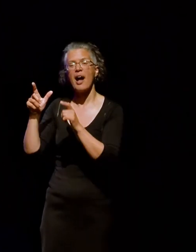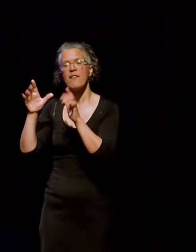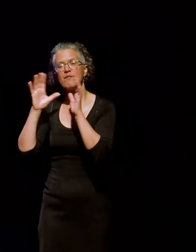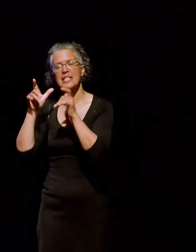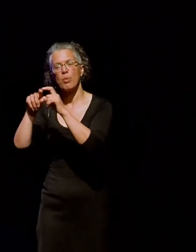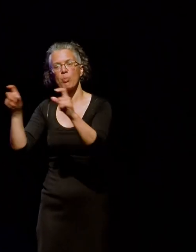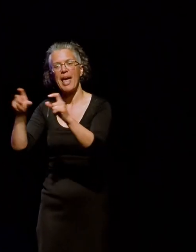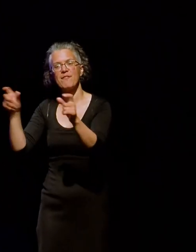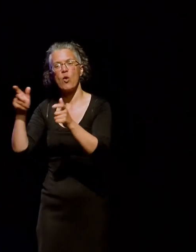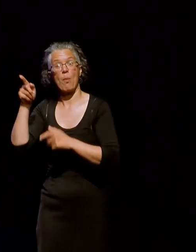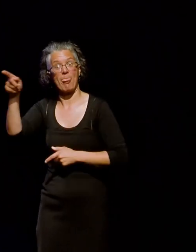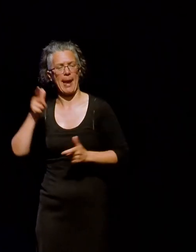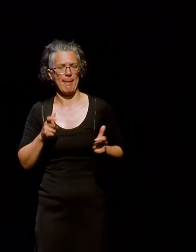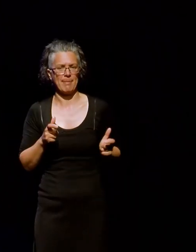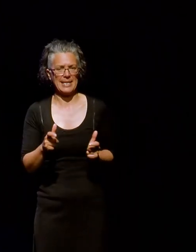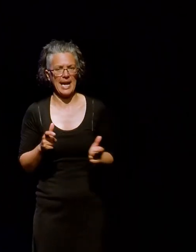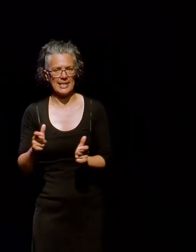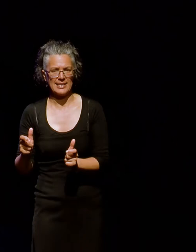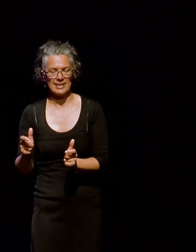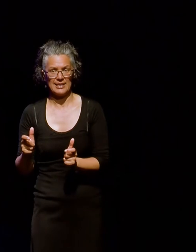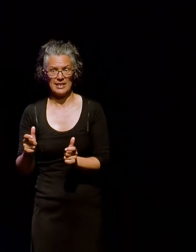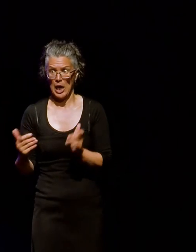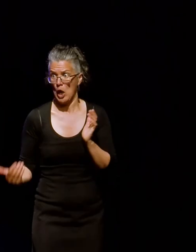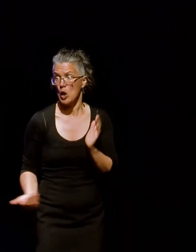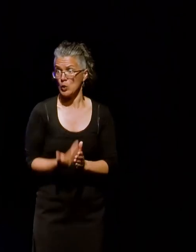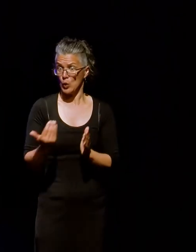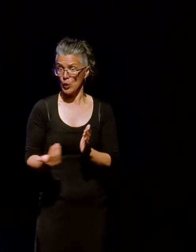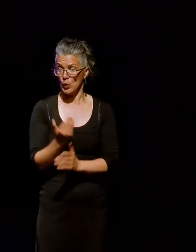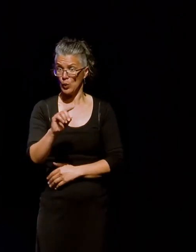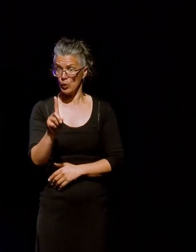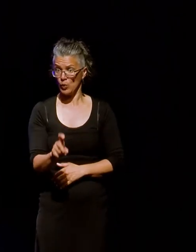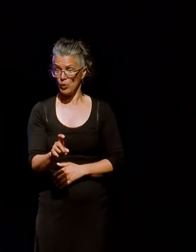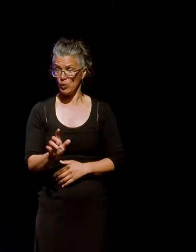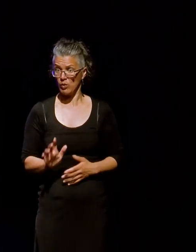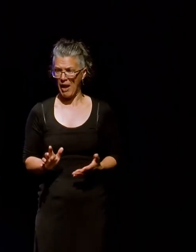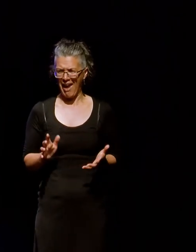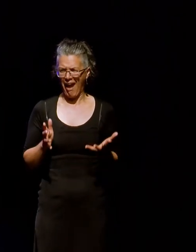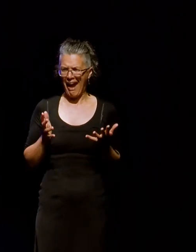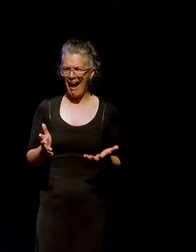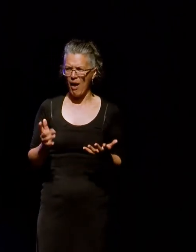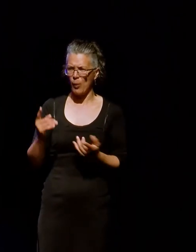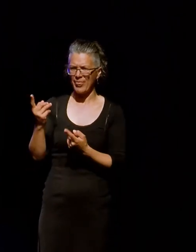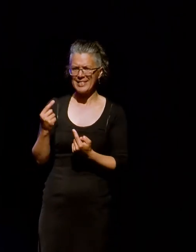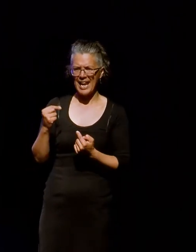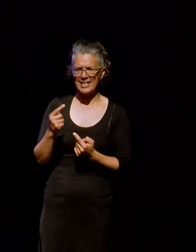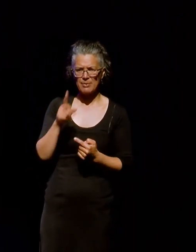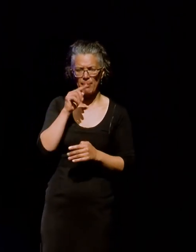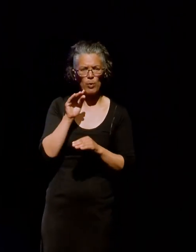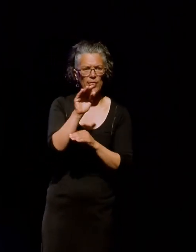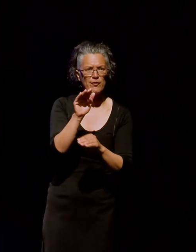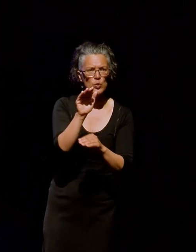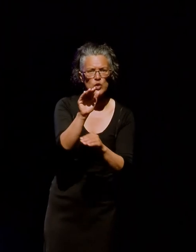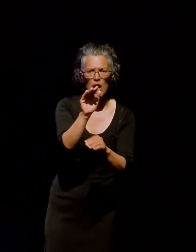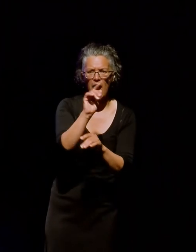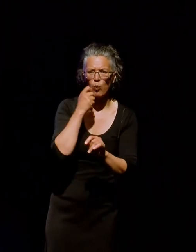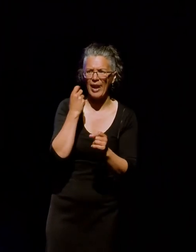platform, that technology, is it something entirely new? Um, and what is that going to tell us about how people in the future are